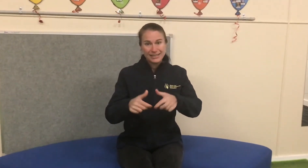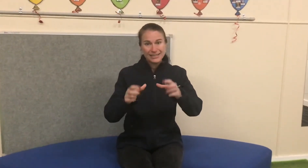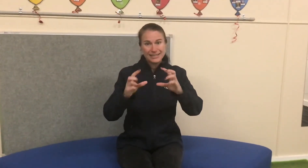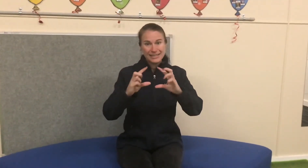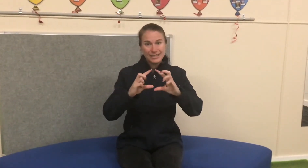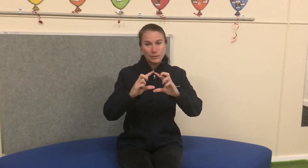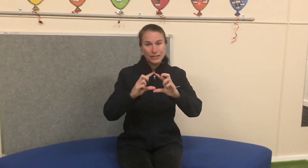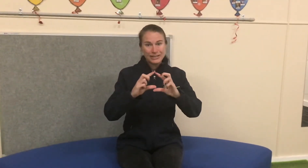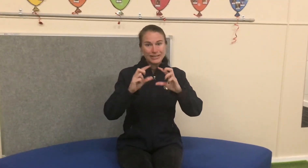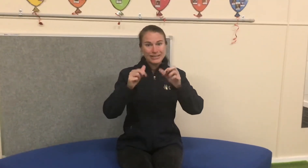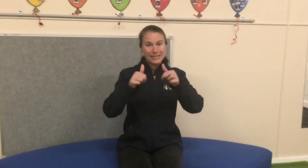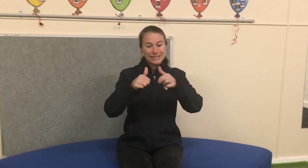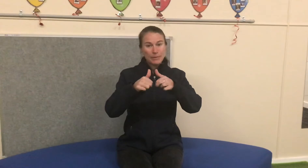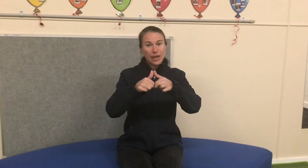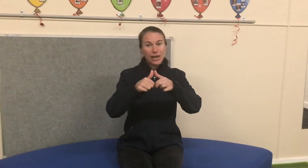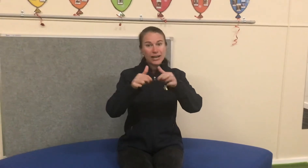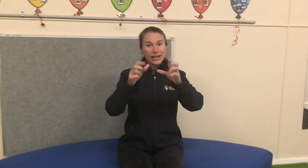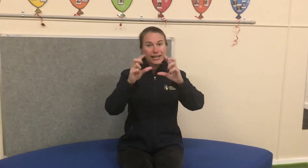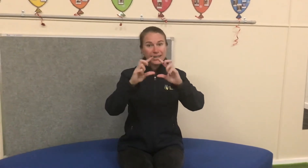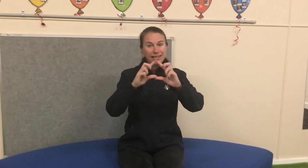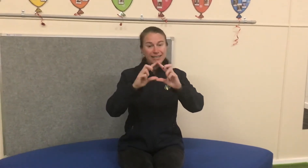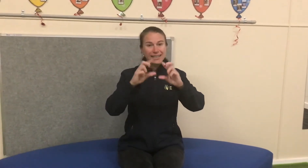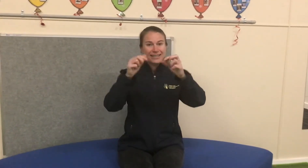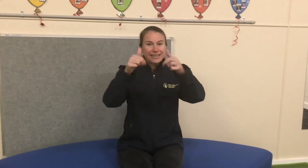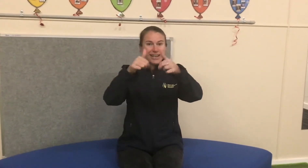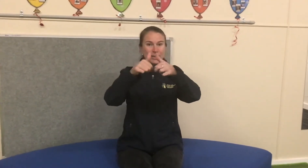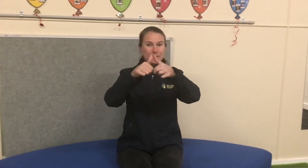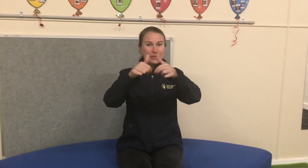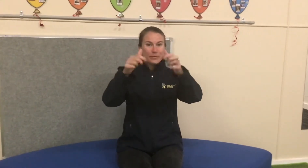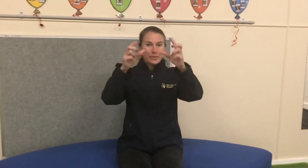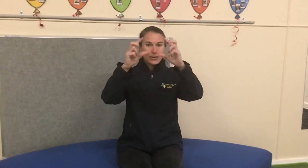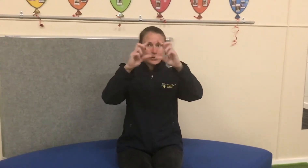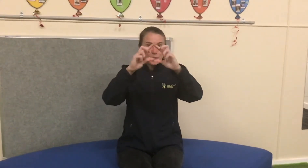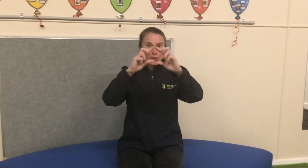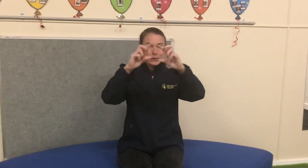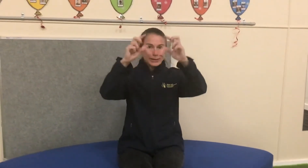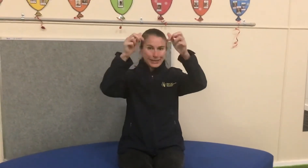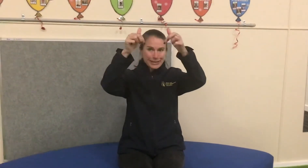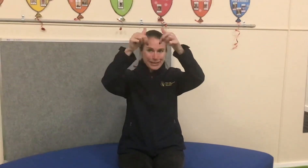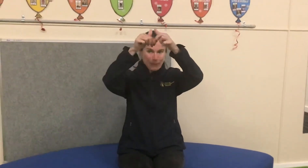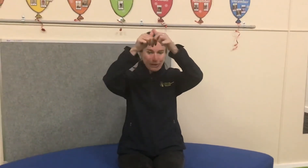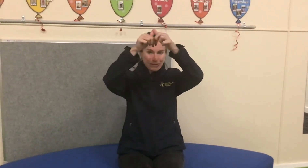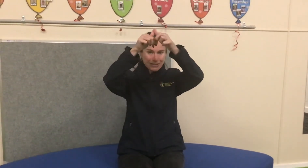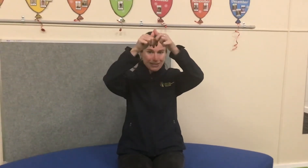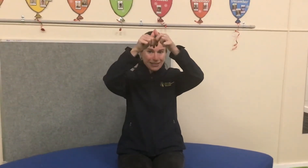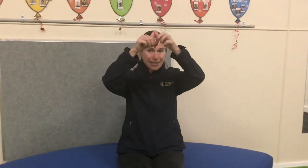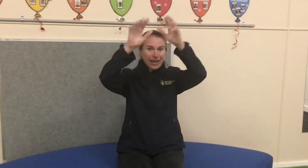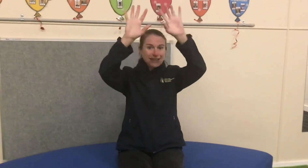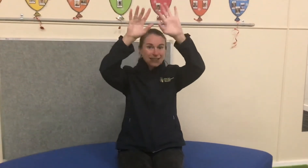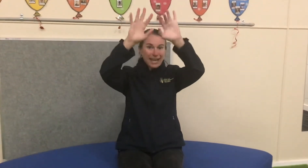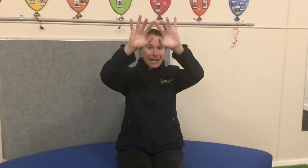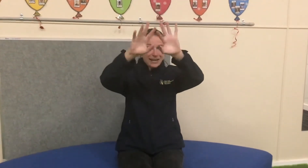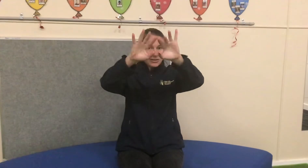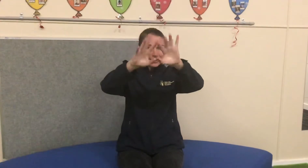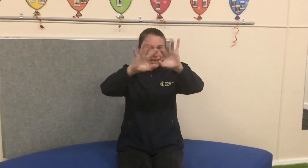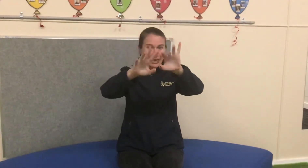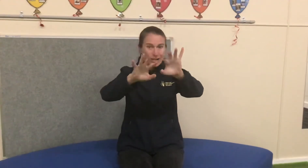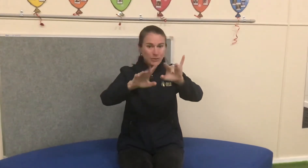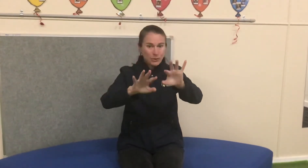Incy Wincy Spider climbed up the water spout. Down came the